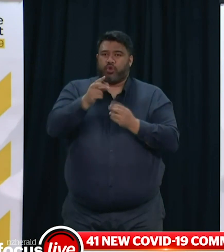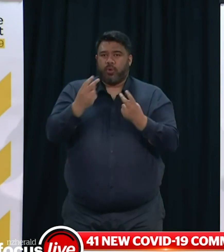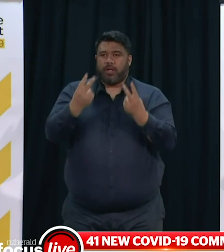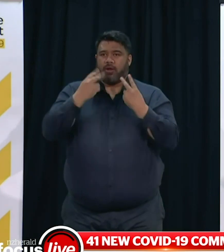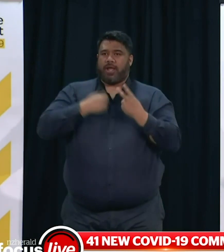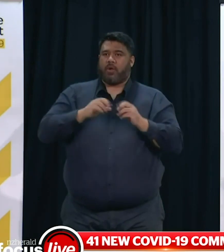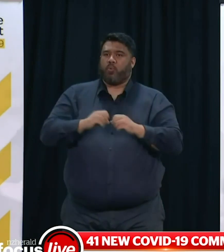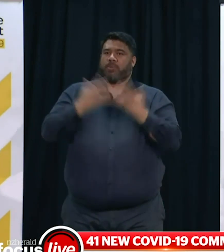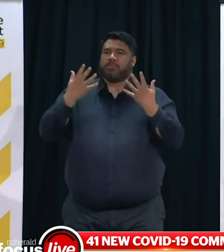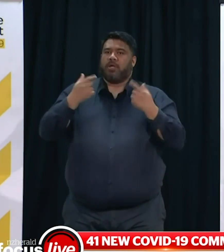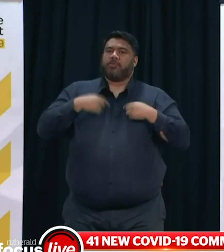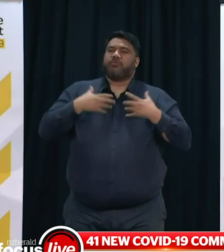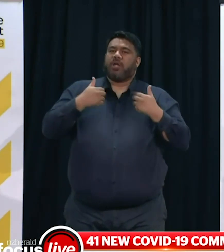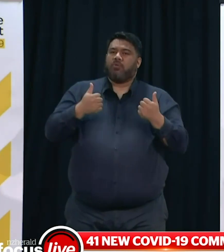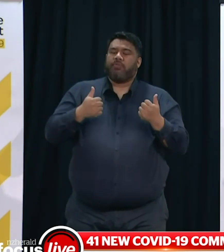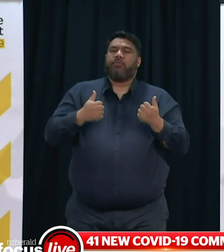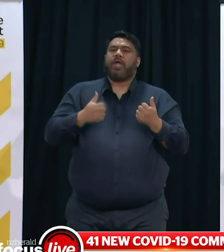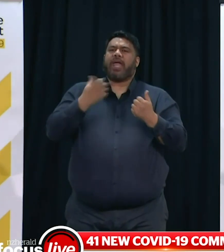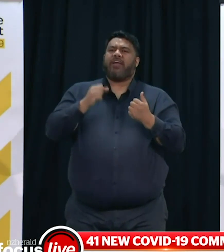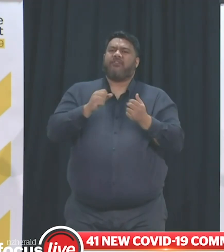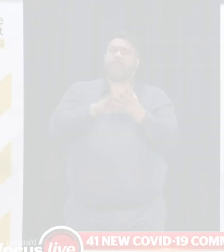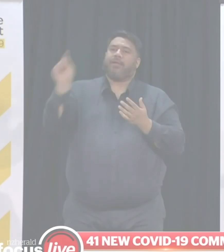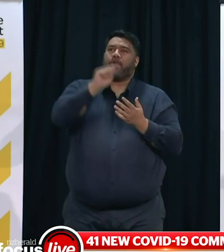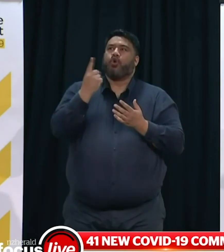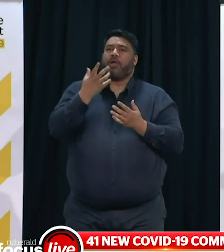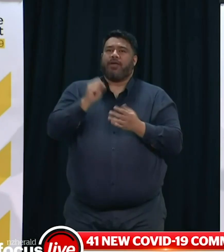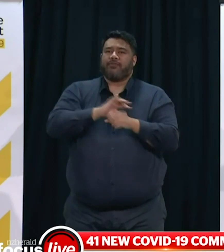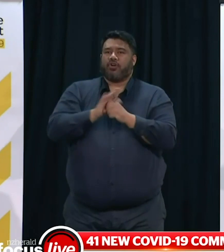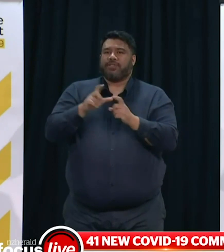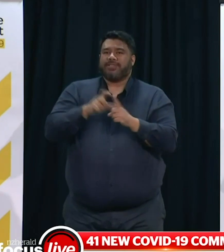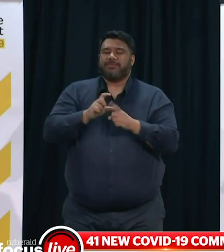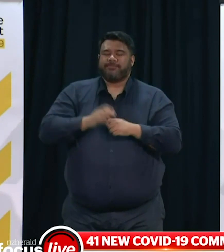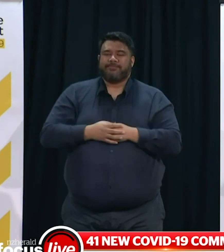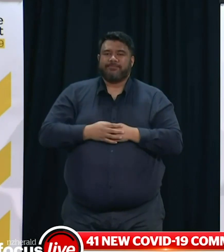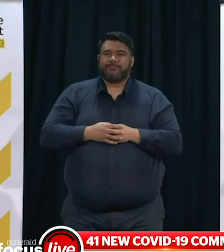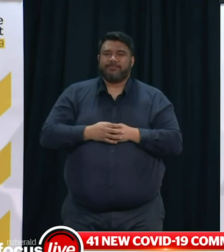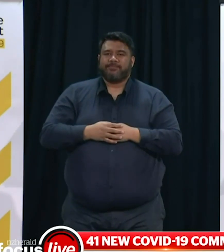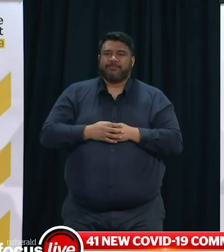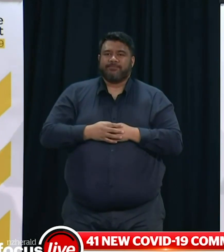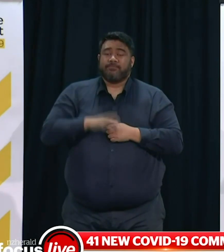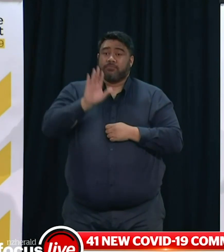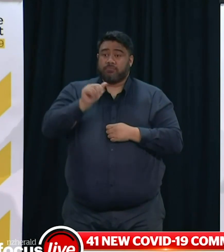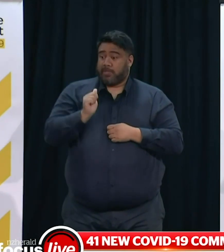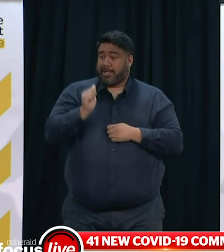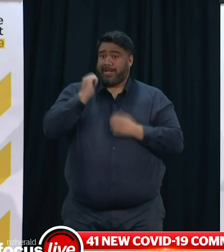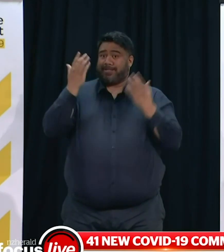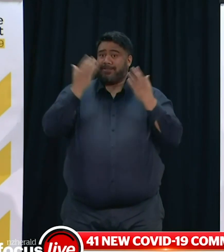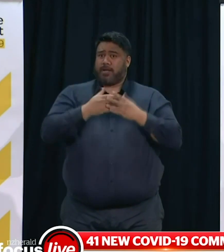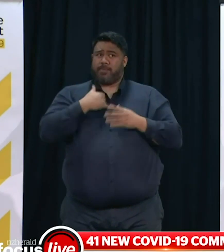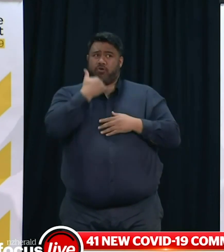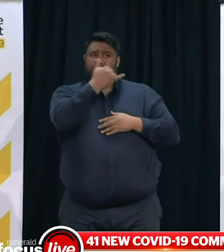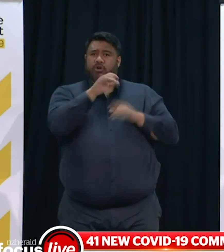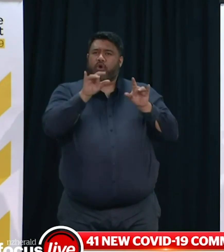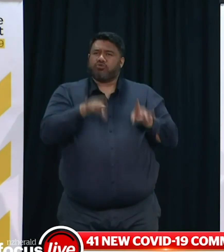There is obviously the functionality with the map and the ability to search. Now last evening I spoke with my counterpart in Australia, the Department of Health